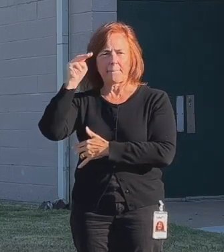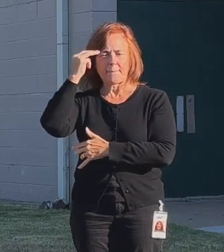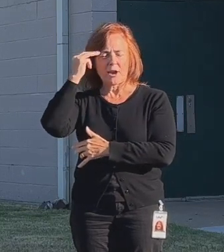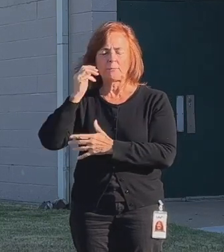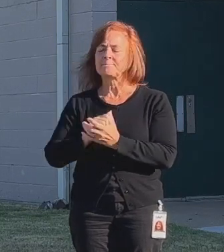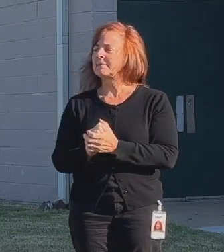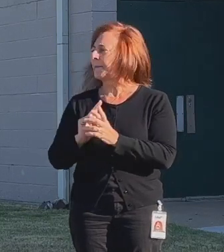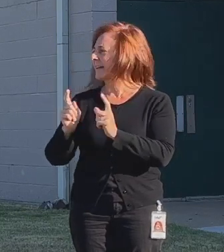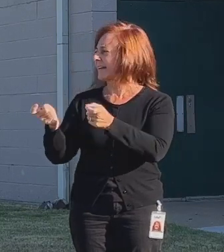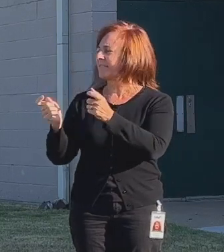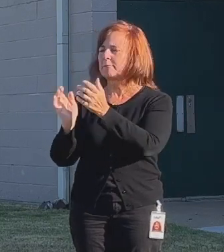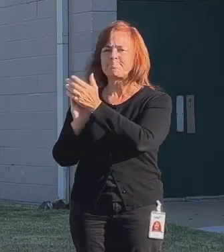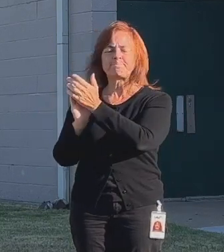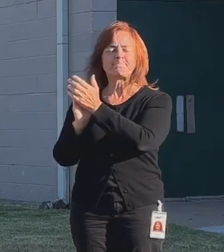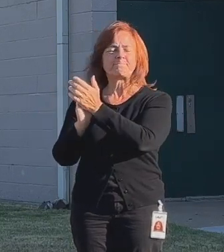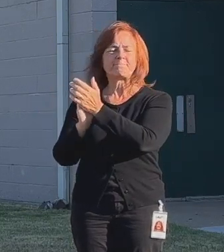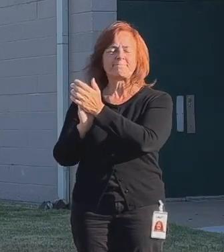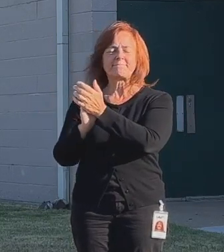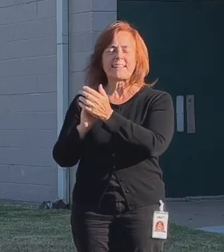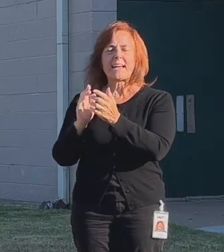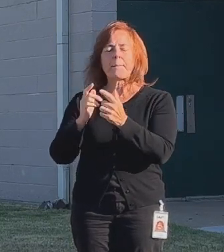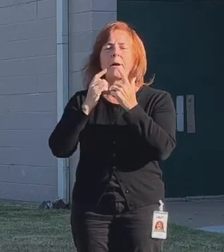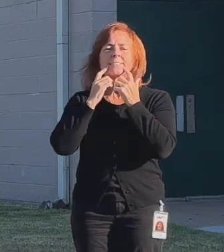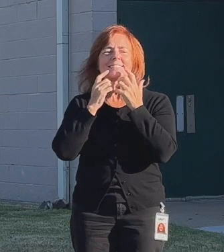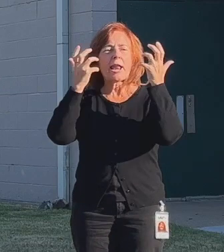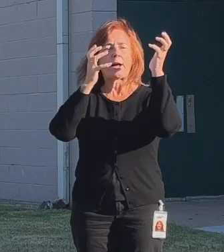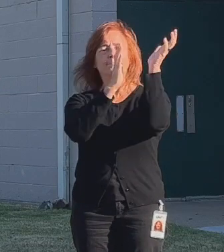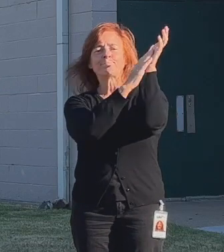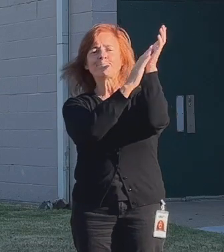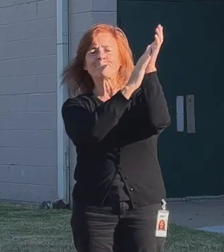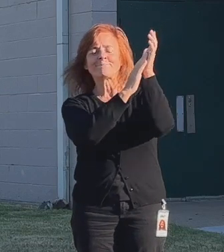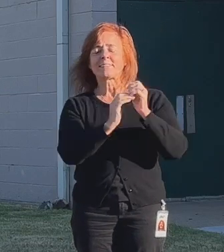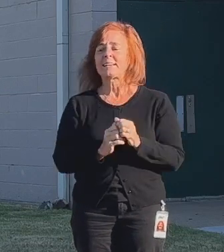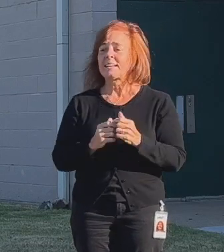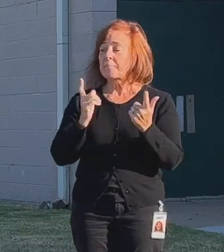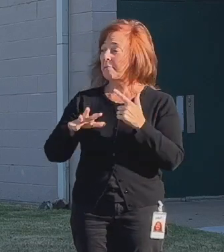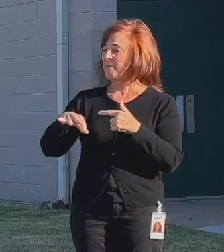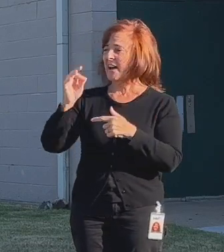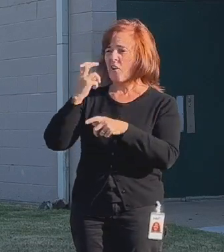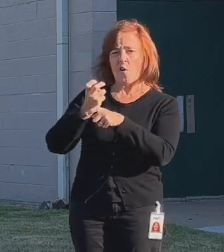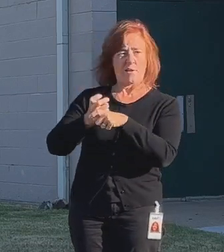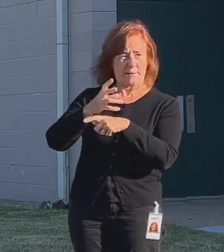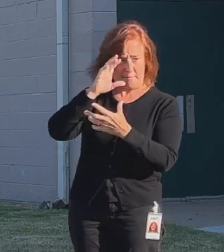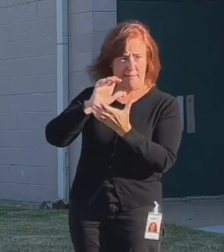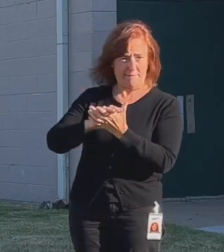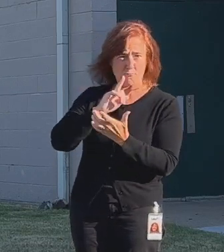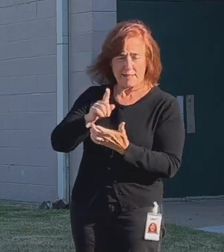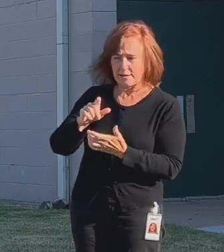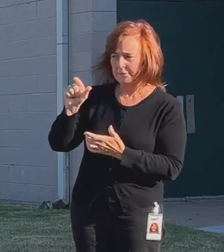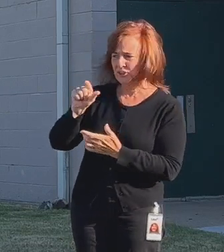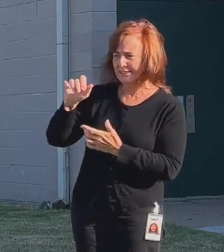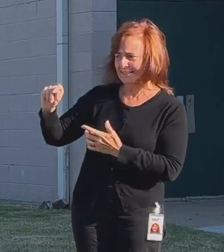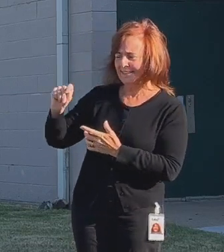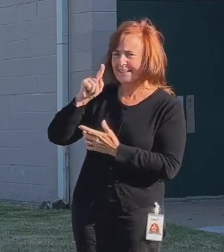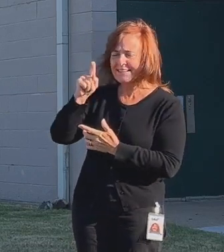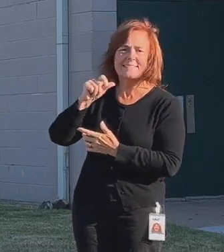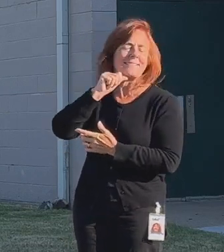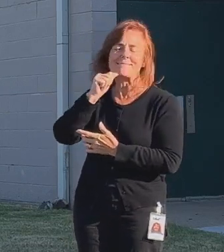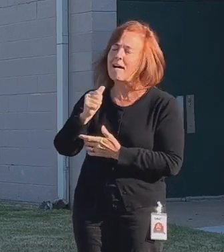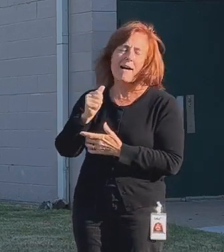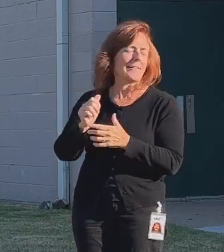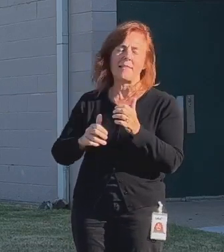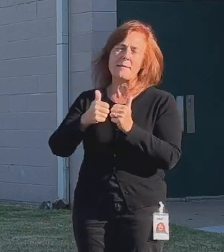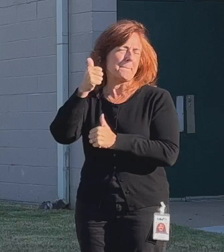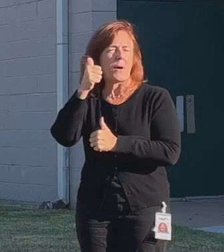to give him a park shout out, if you will. Now, you may find this hard to believe, but GT is probably not the